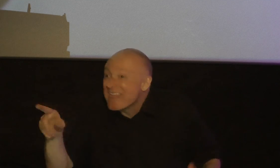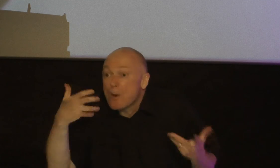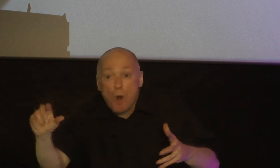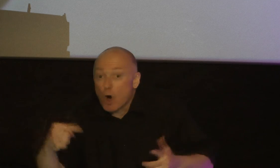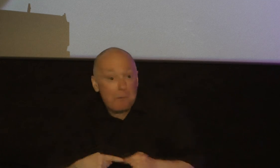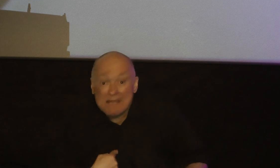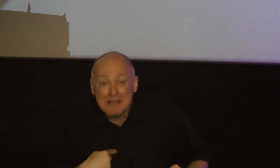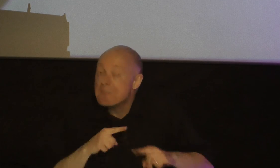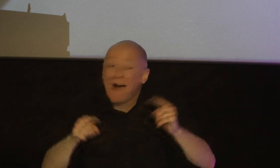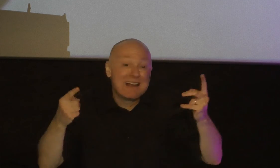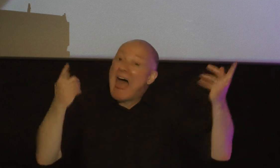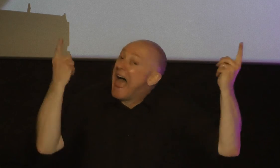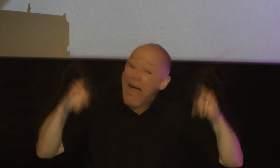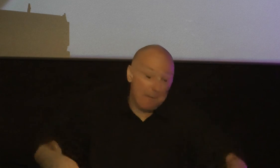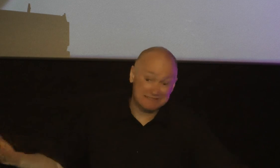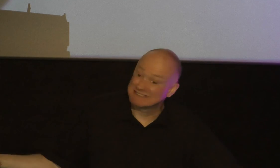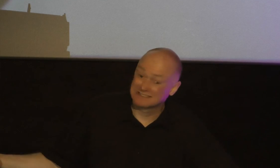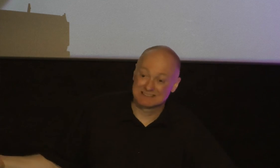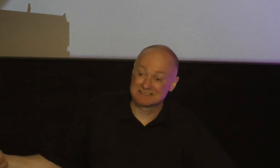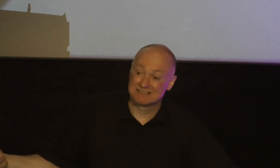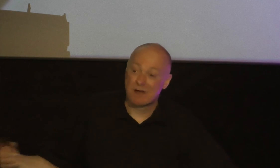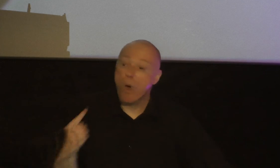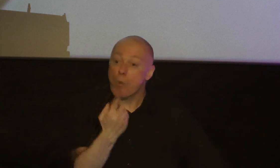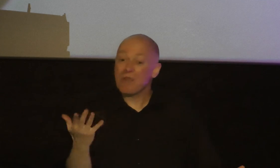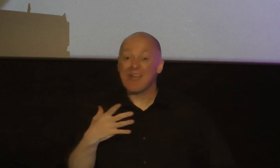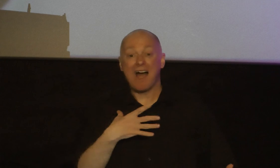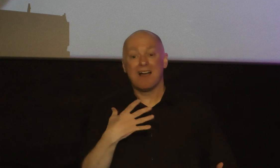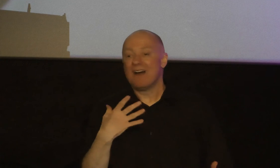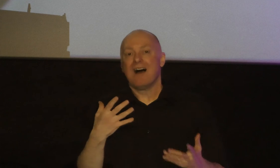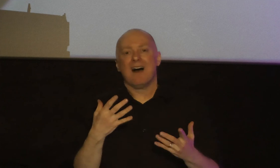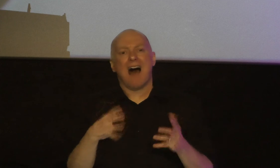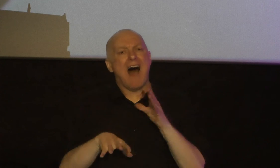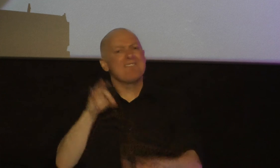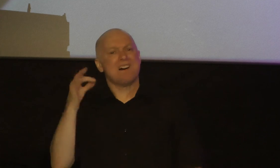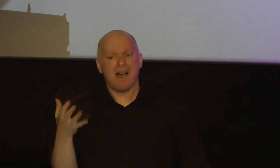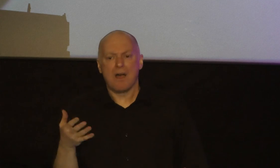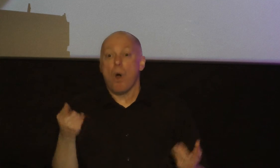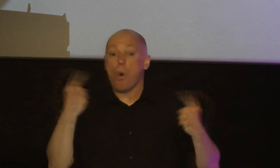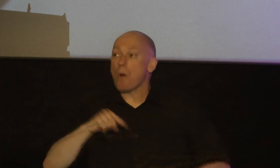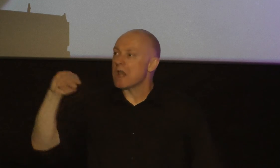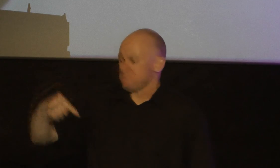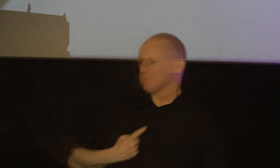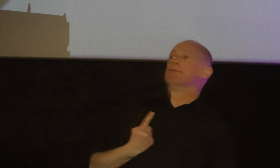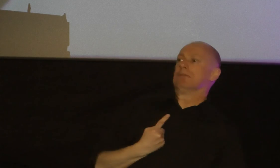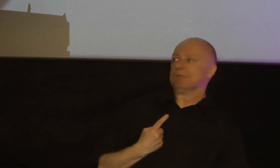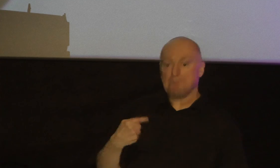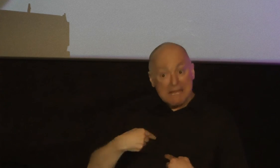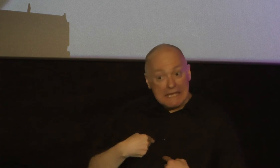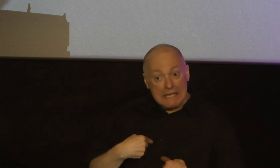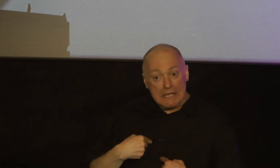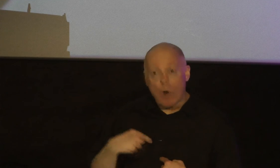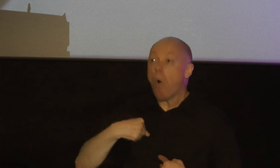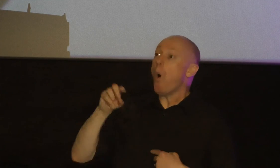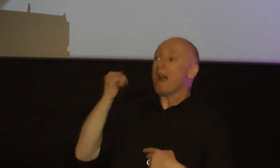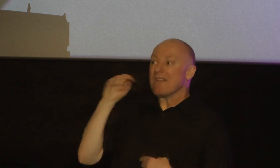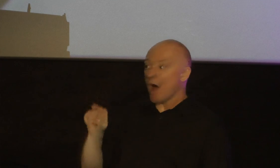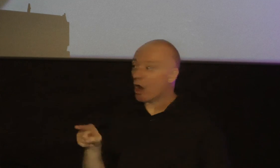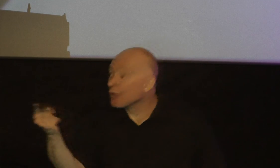but it's the reality of life but one thing I find that's so healing is when I'm offended or when someone's offended by me if we embrace these